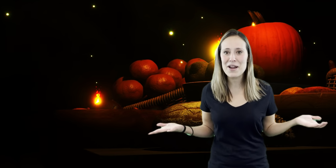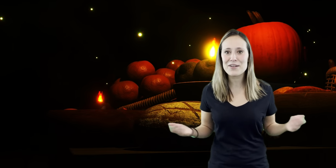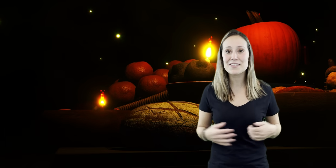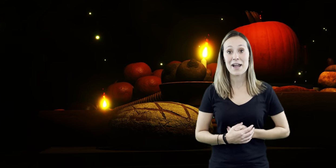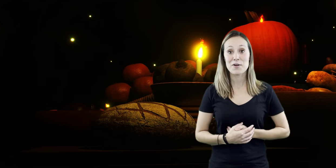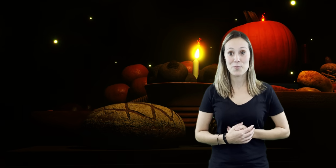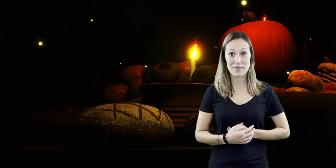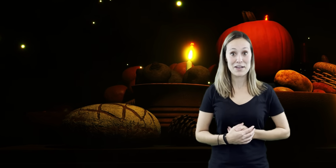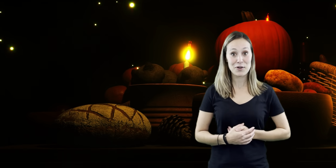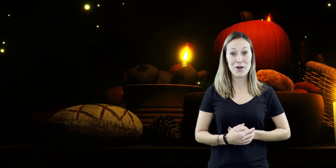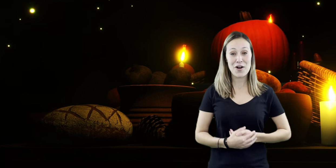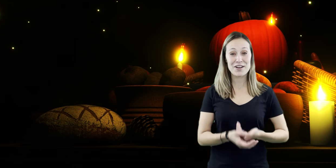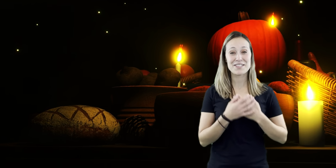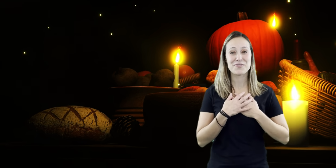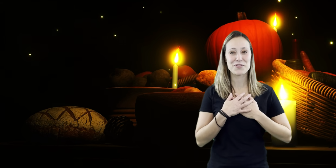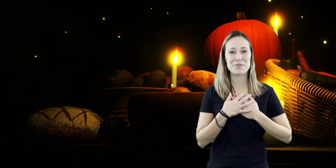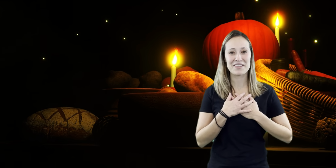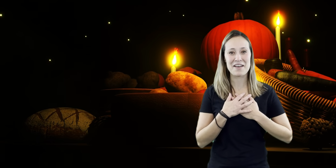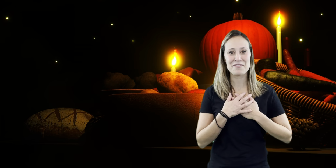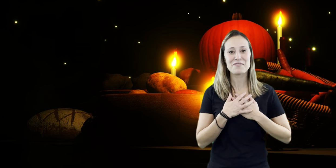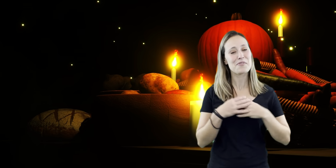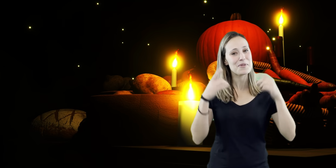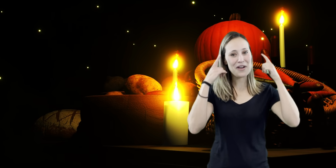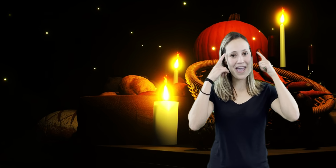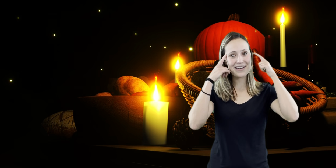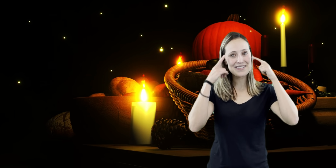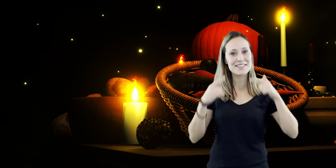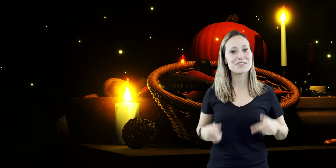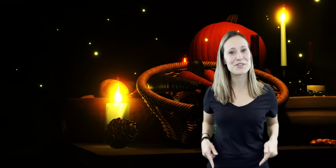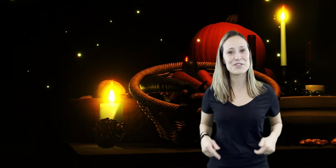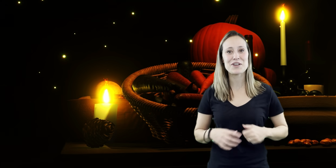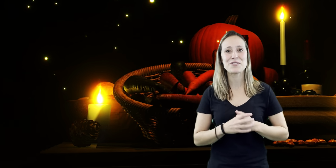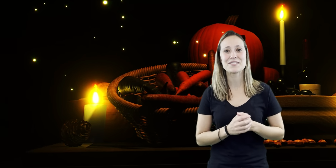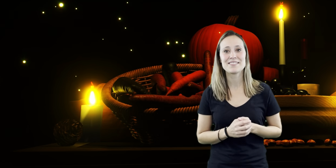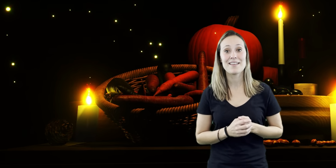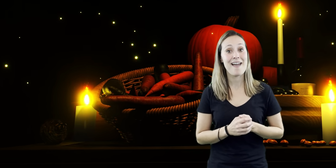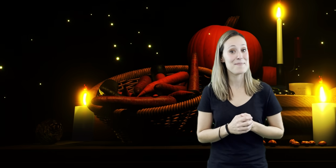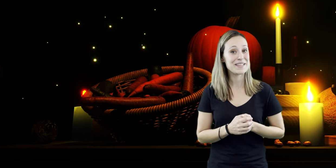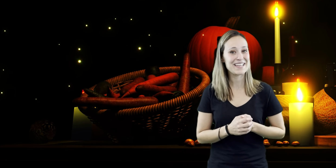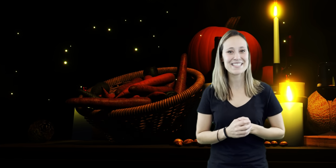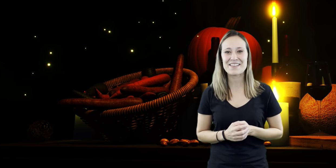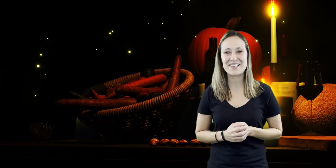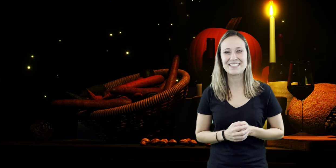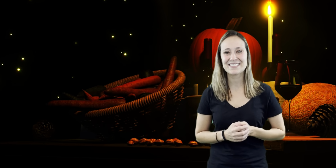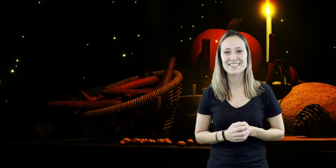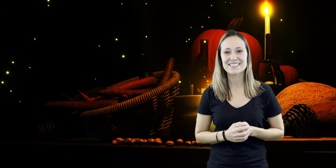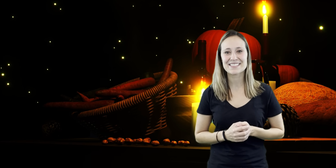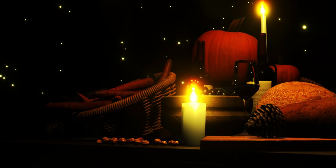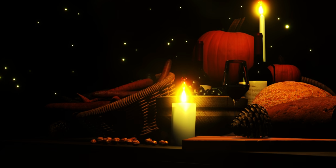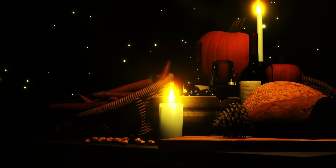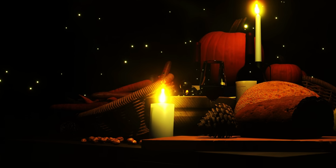or grandparents. I hope that your heart is filled with love from your head to your toes. Happy Thanksgiving!